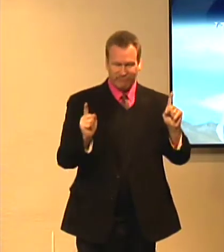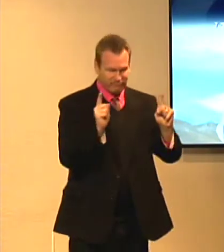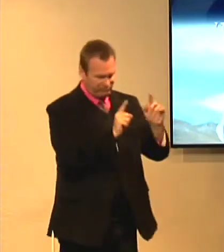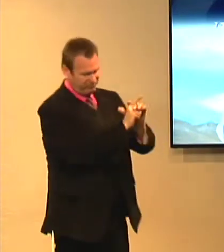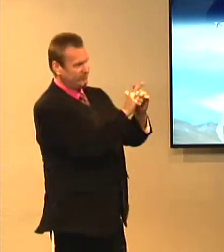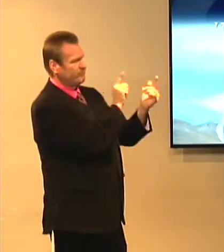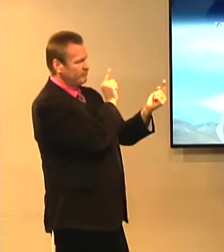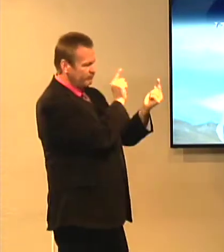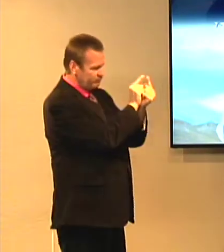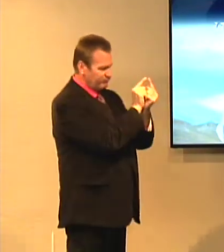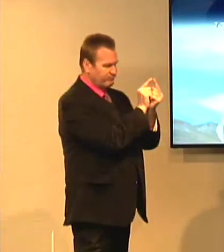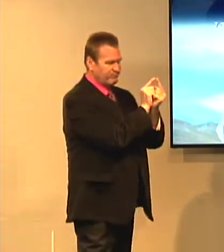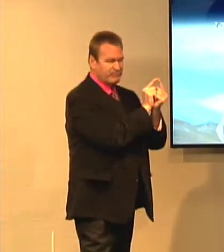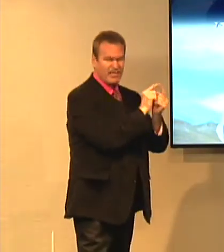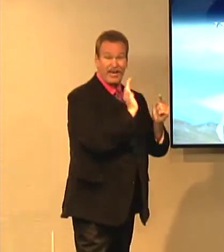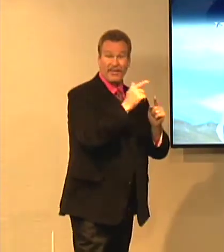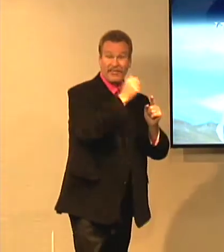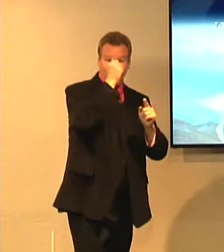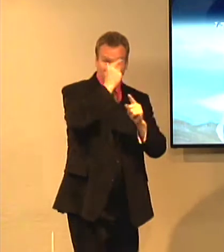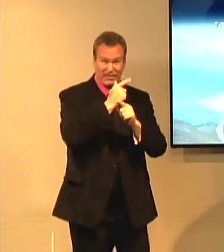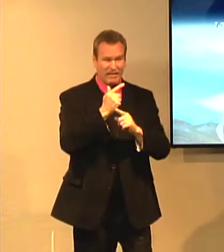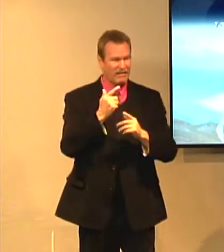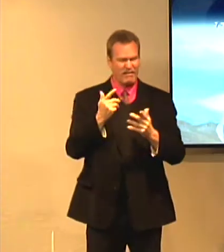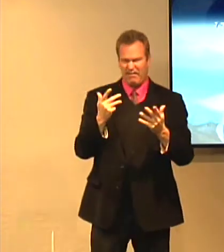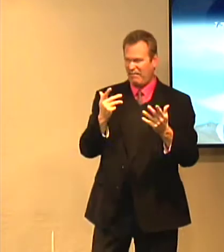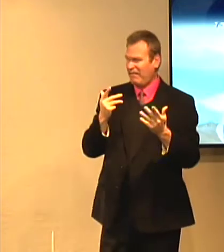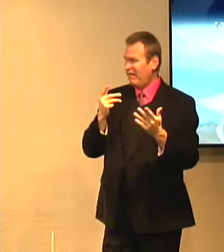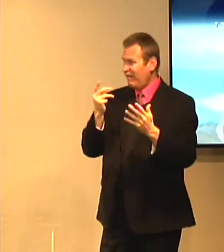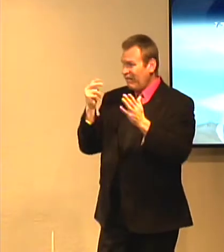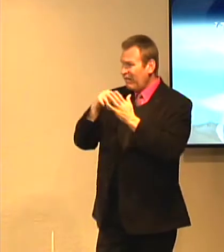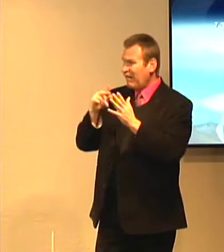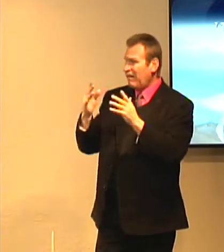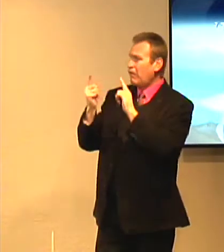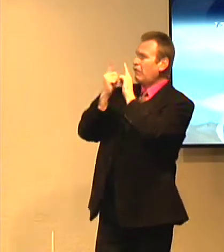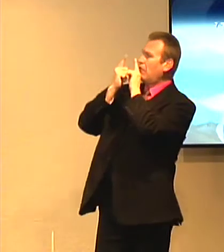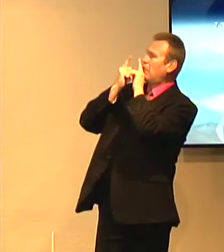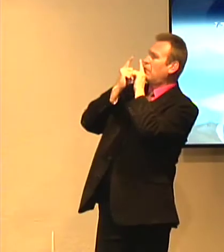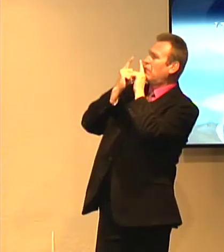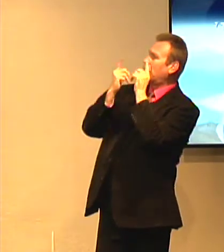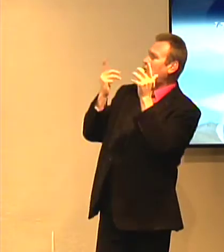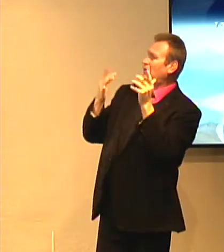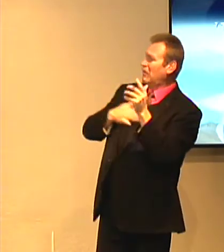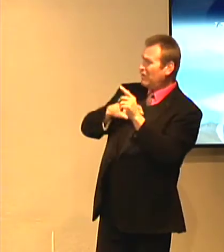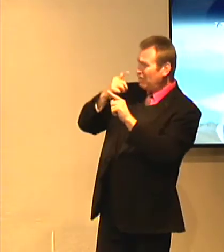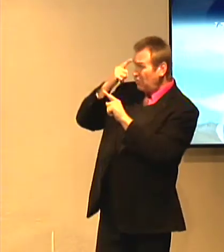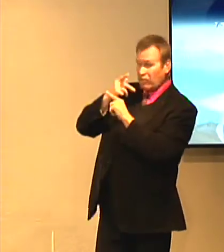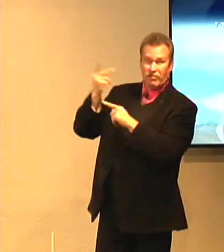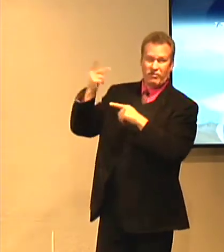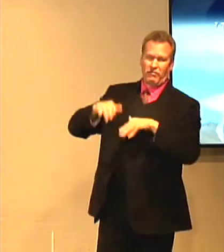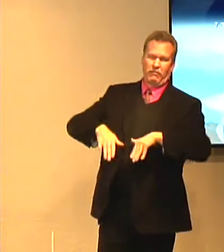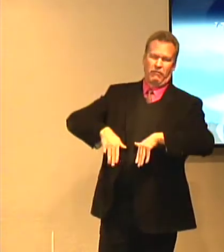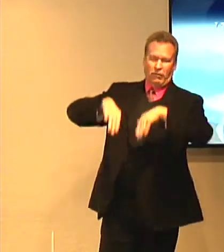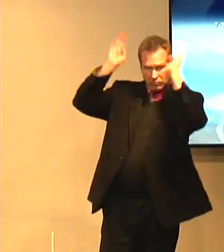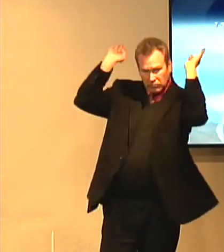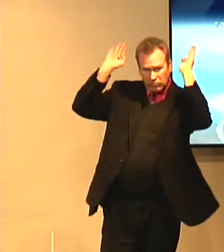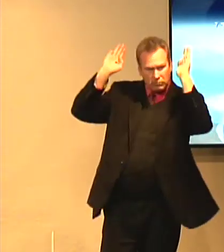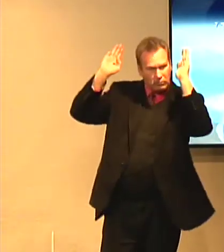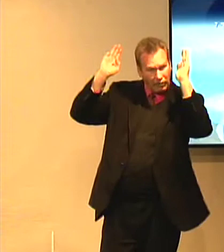Jesus lamented, saw him in pure time. He wants you. Brother. They grew up